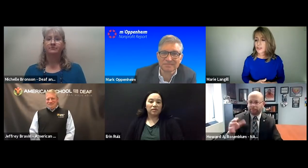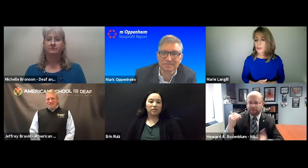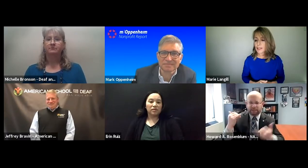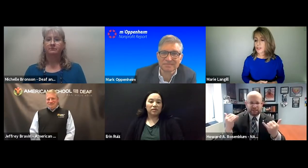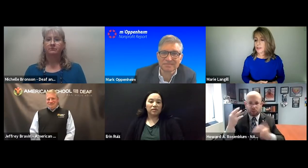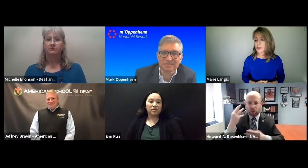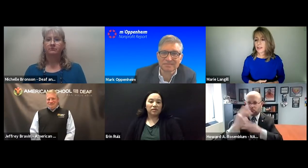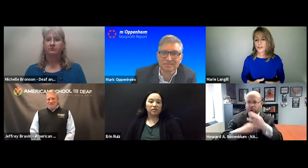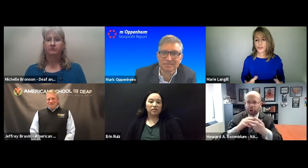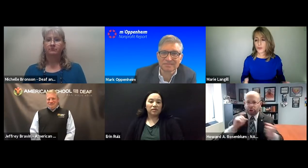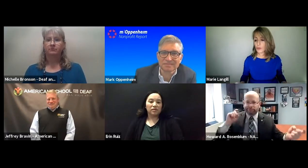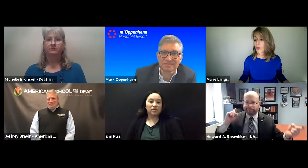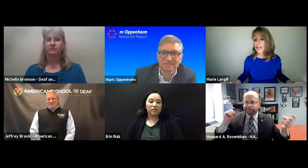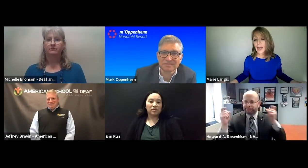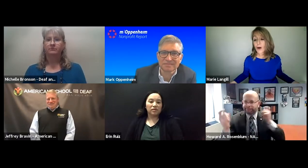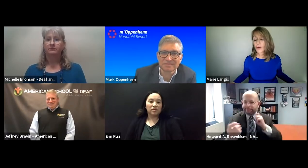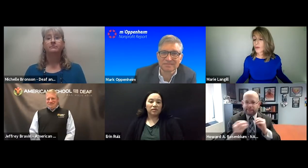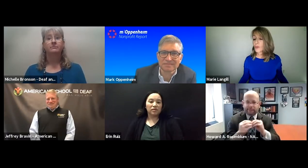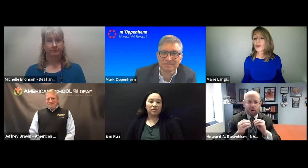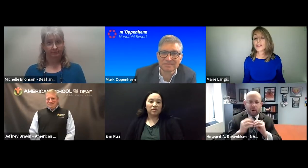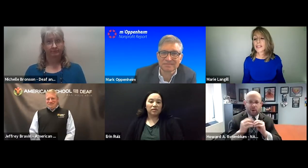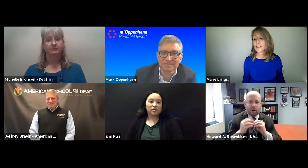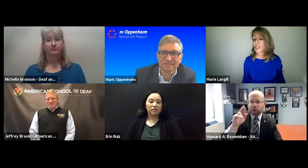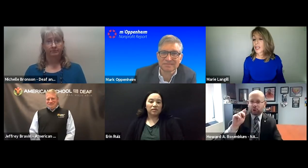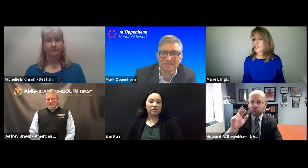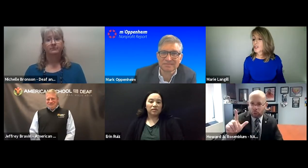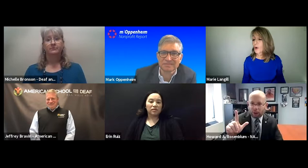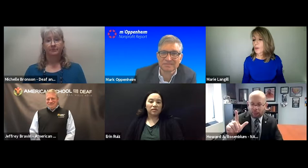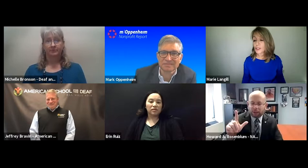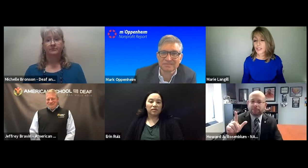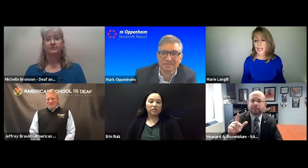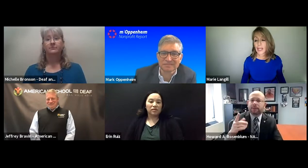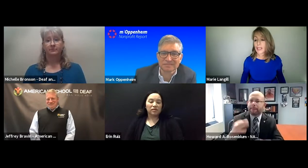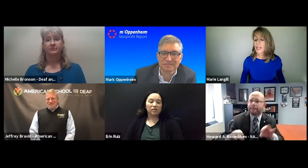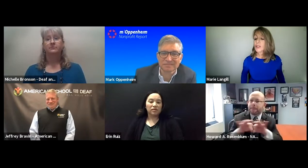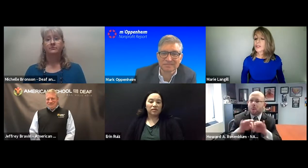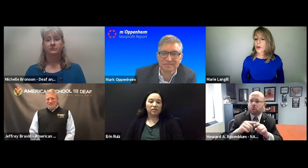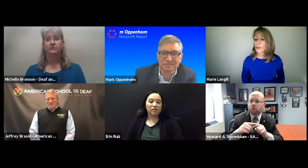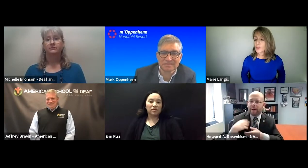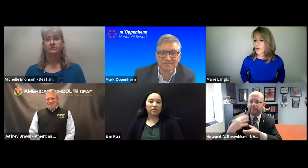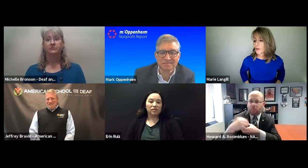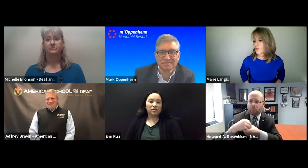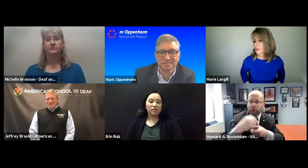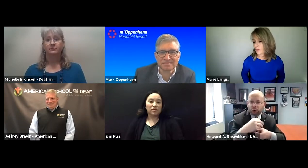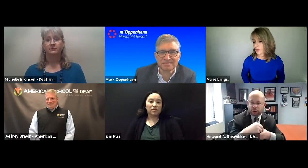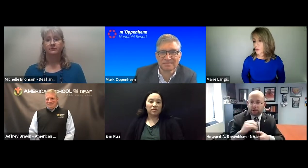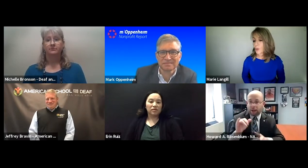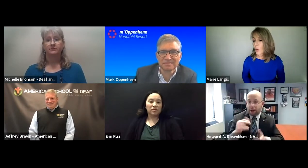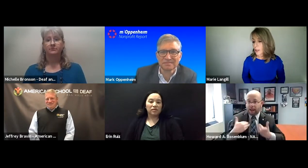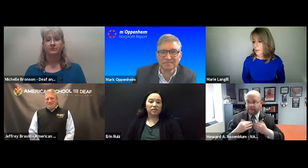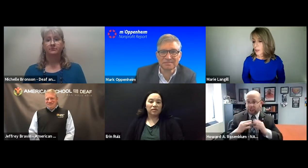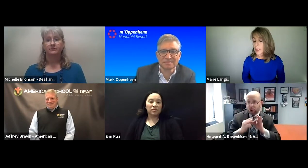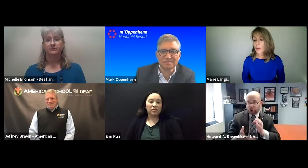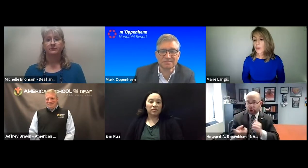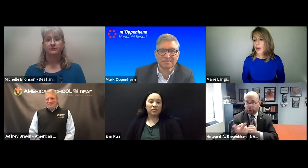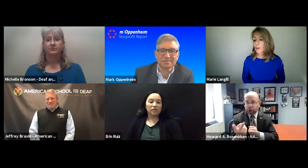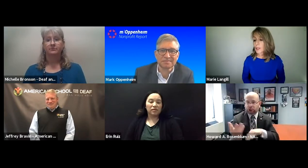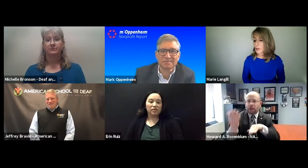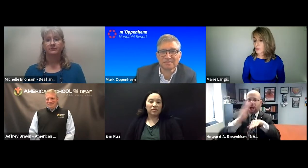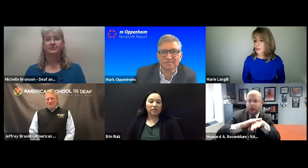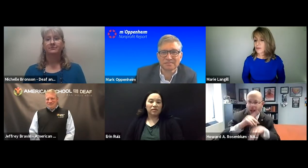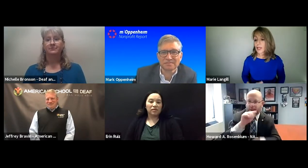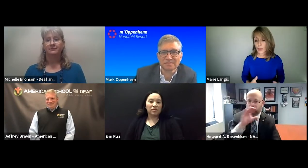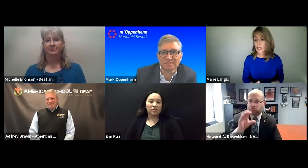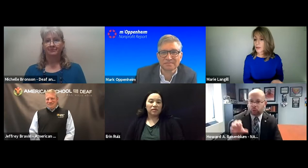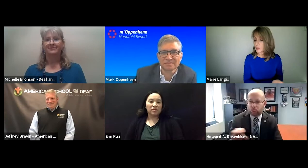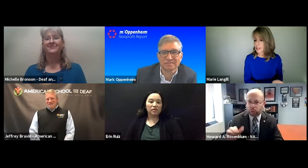And as you mentioned, Zoom right now, the world has changed so much today, so much more to the virtual realm. And we want to